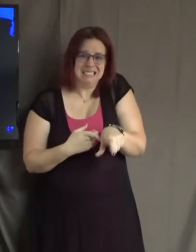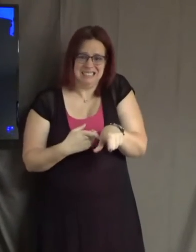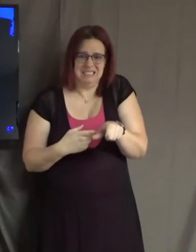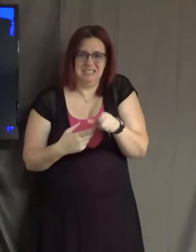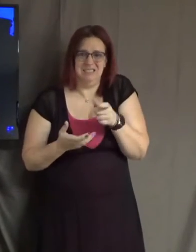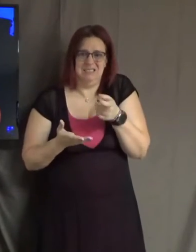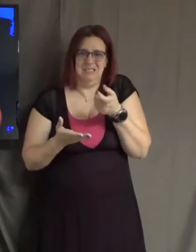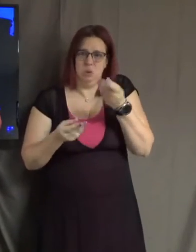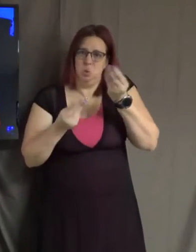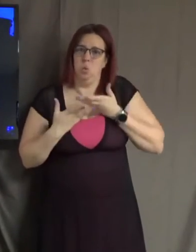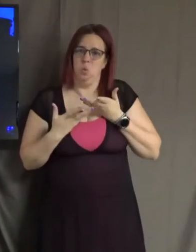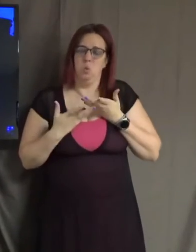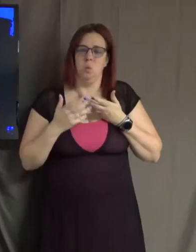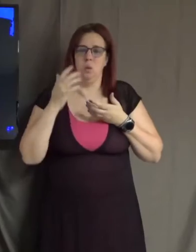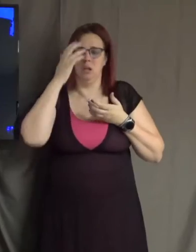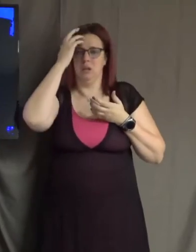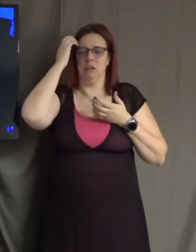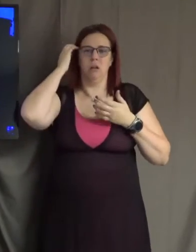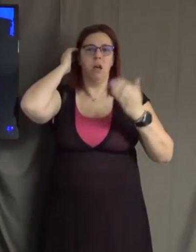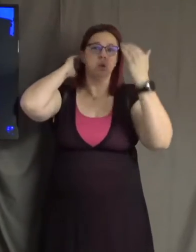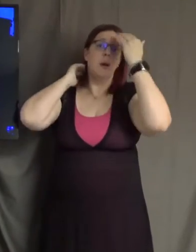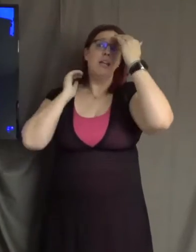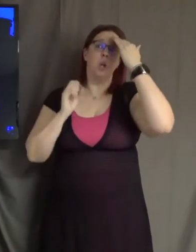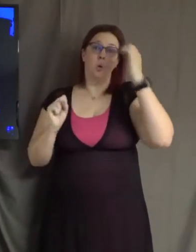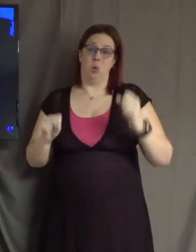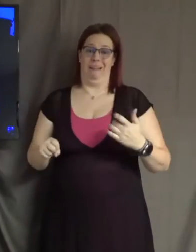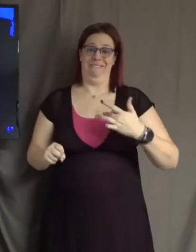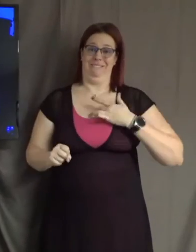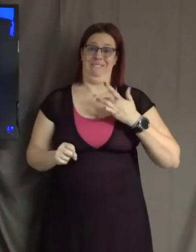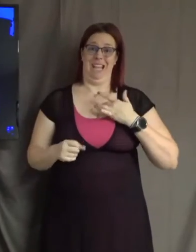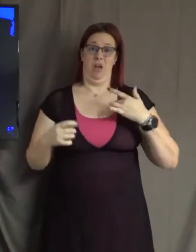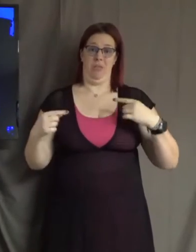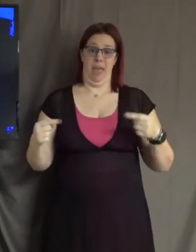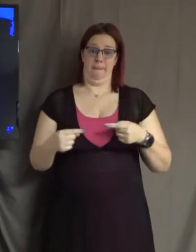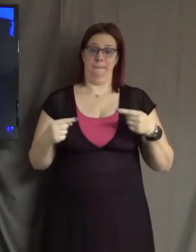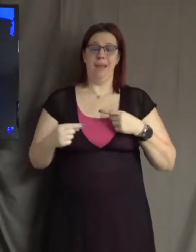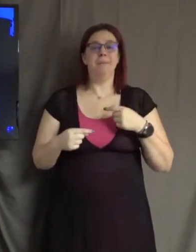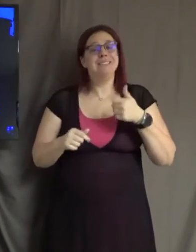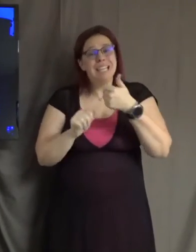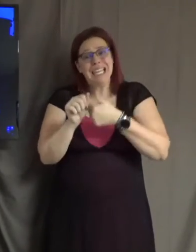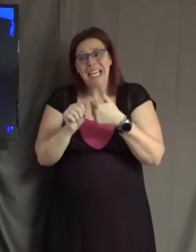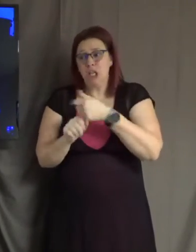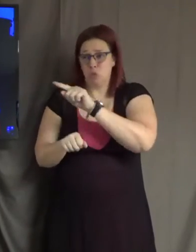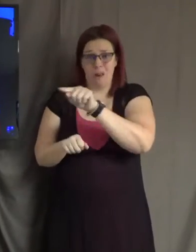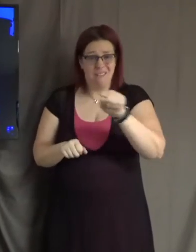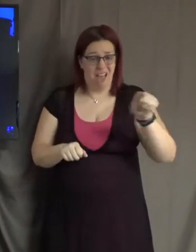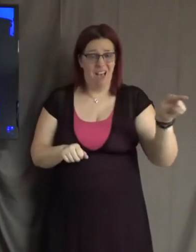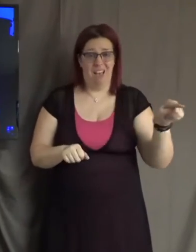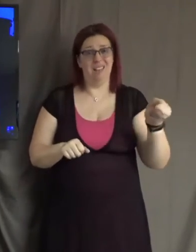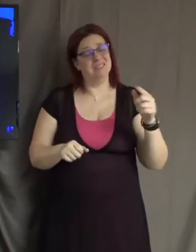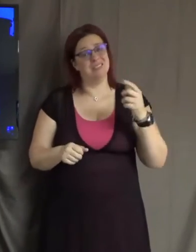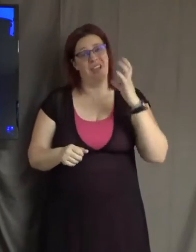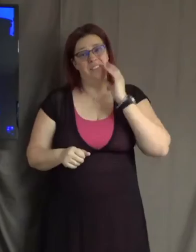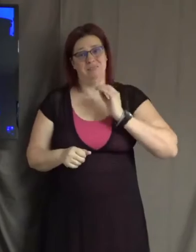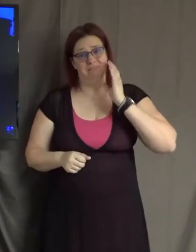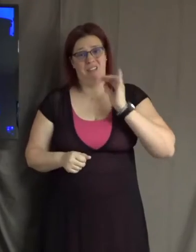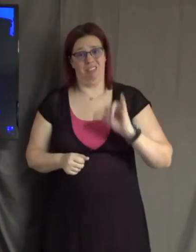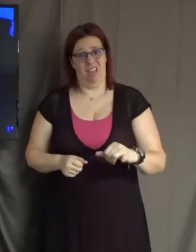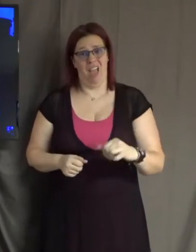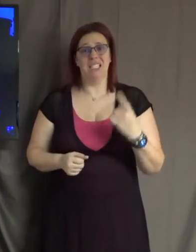we can feel that pain that I'm talking about because each one of us have had moments like that too, where someone has said something so